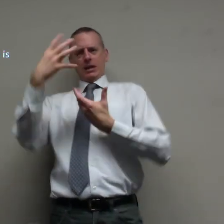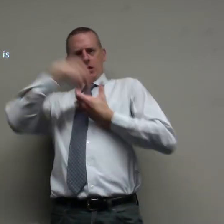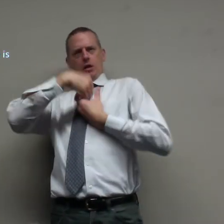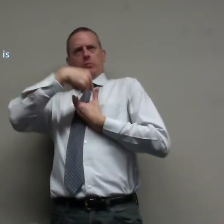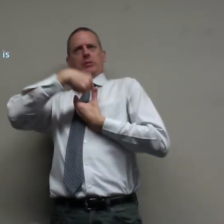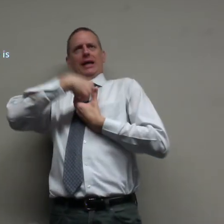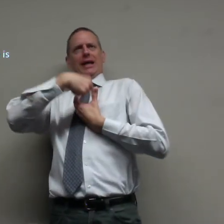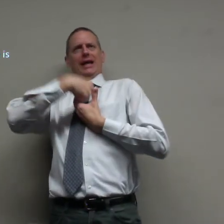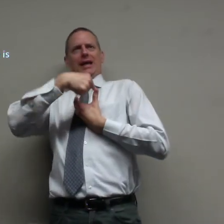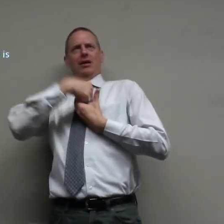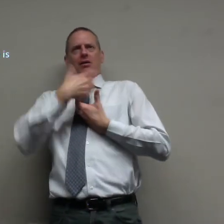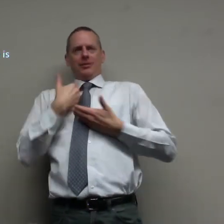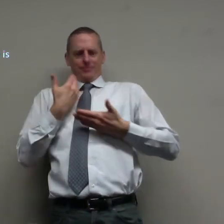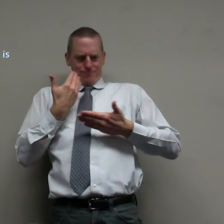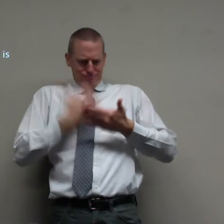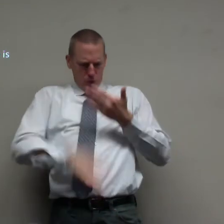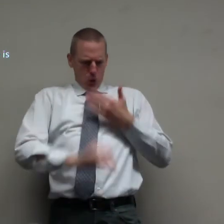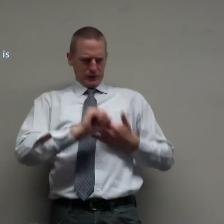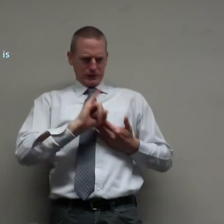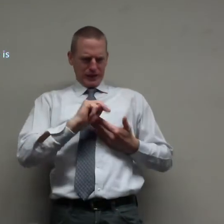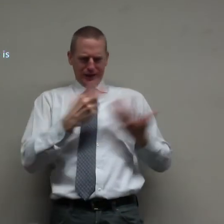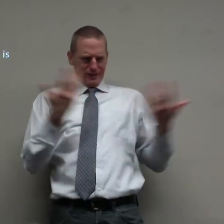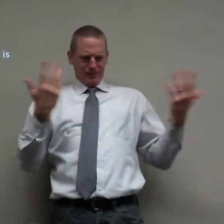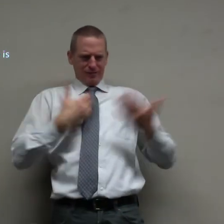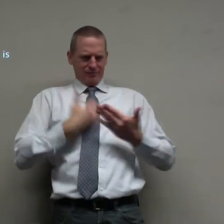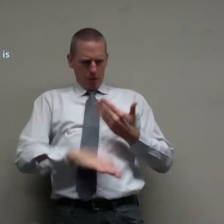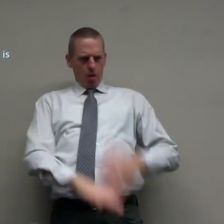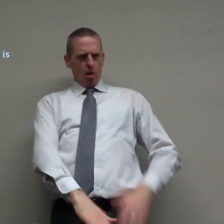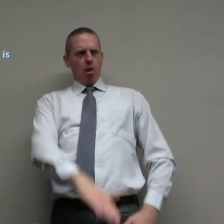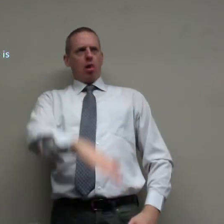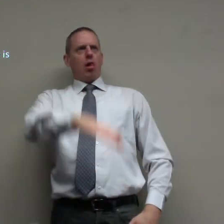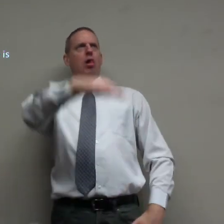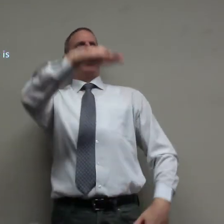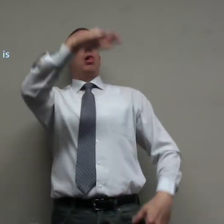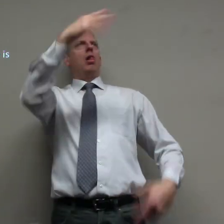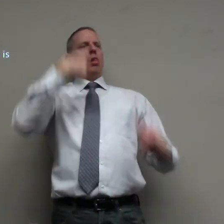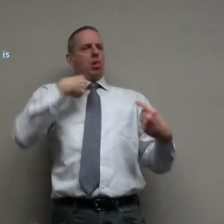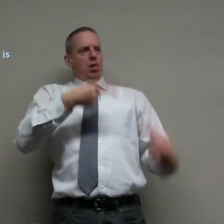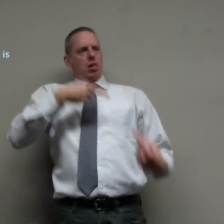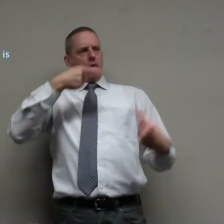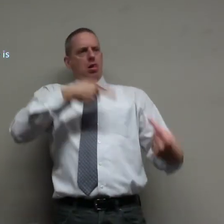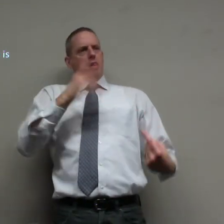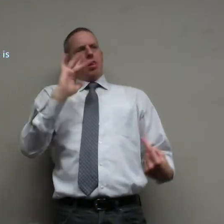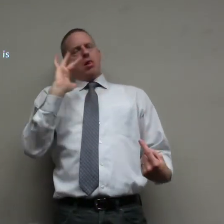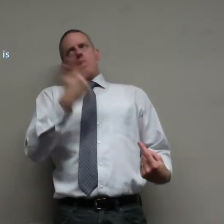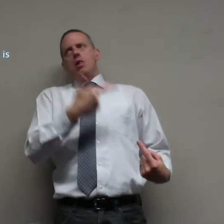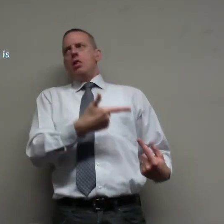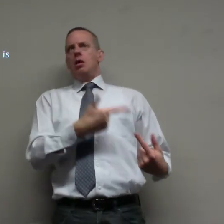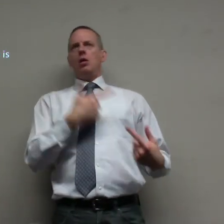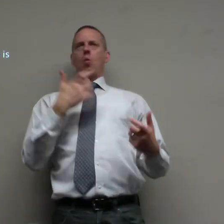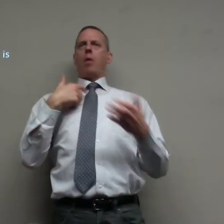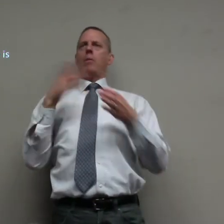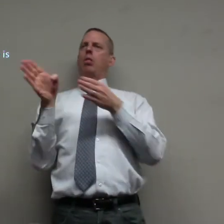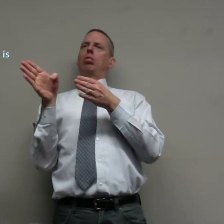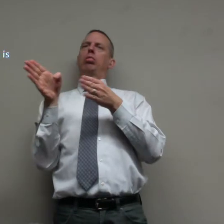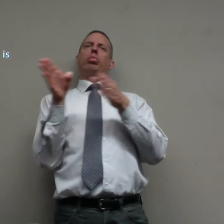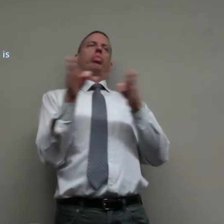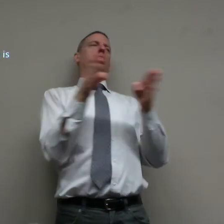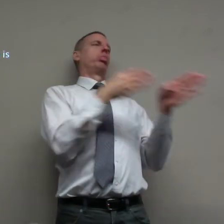because I'm sin is a part of me I'm born of sin I grow and I struggle I